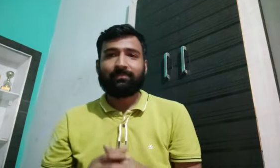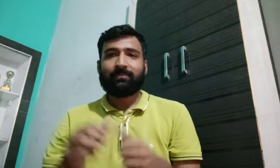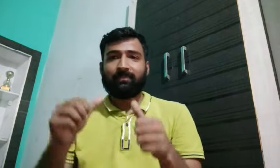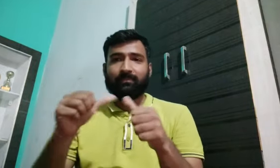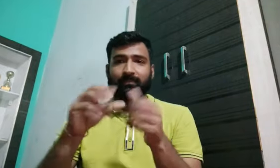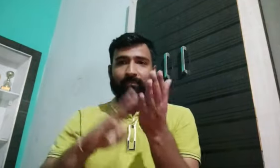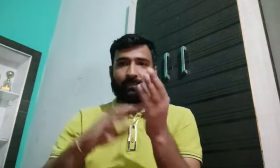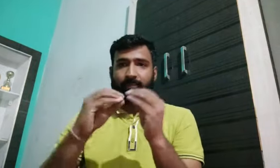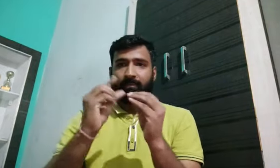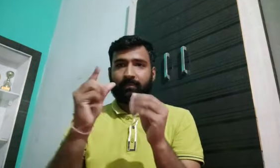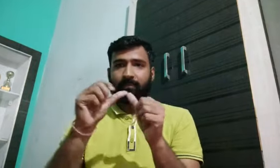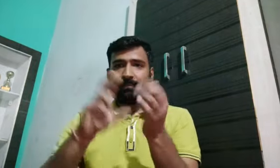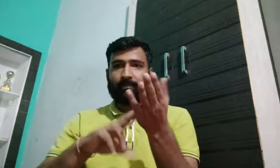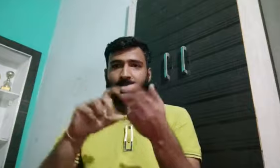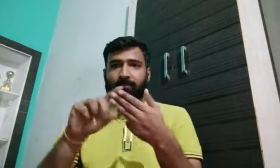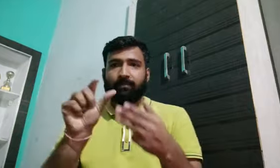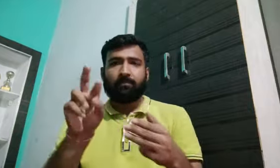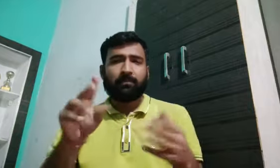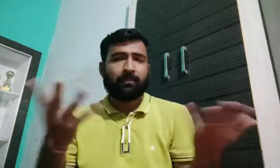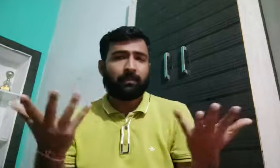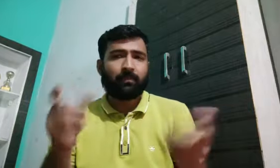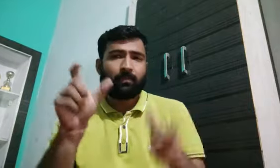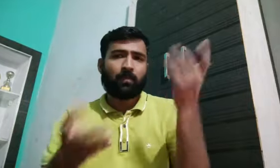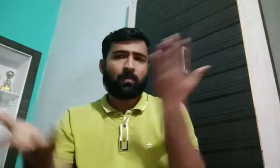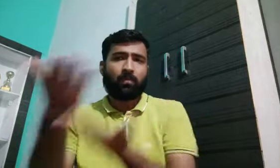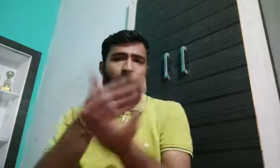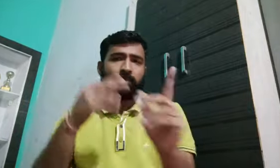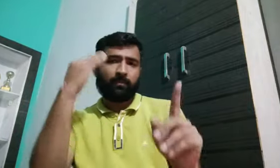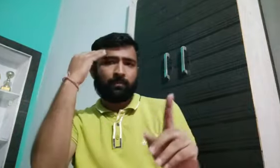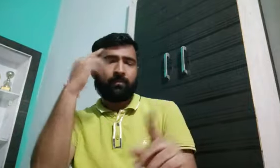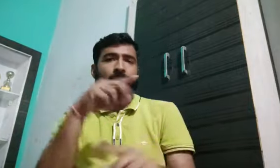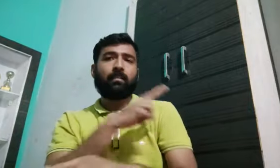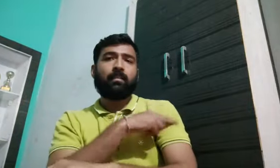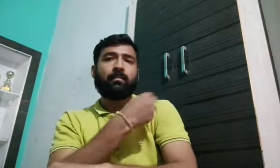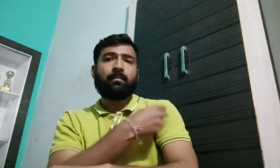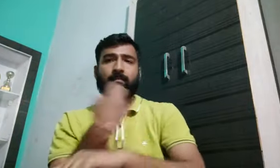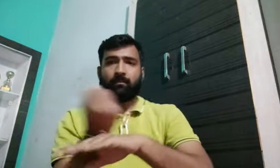I am a doctor, I am a help! Thank you, thanks! Everybody get those games!